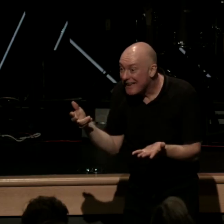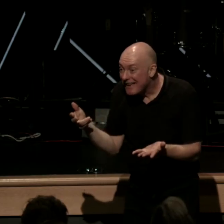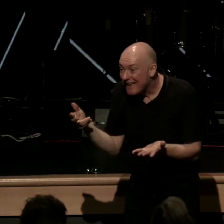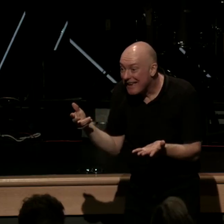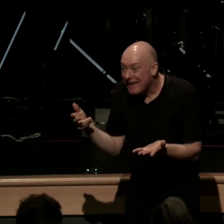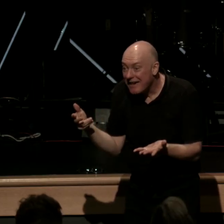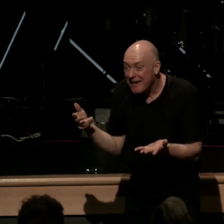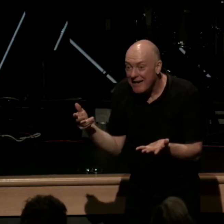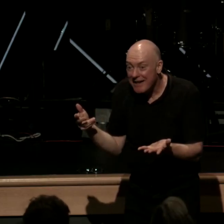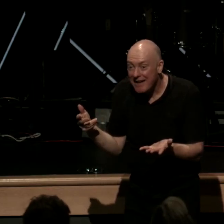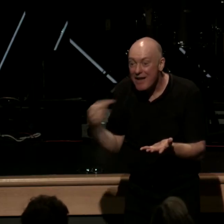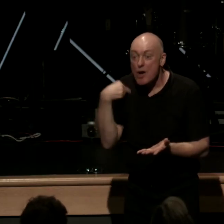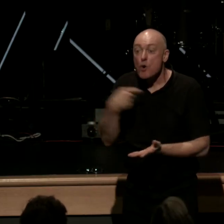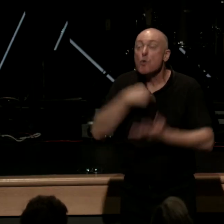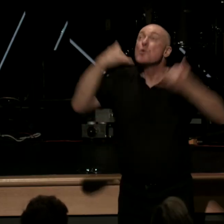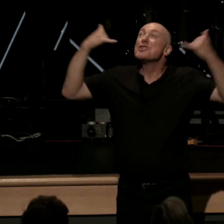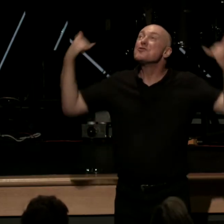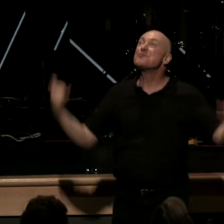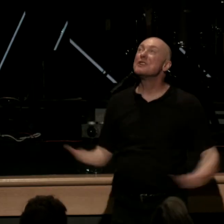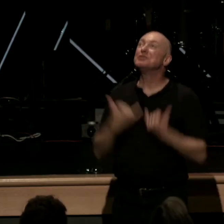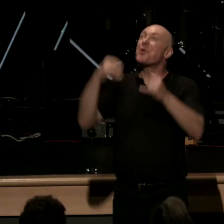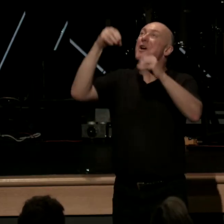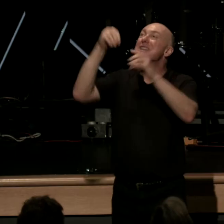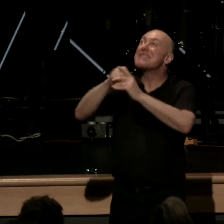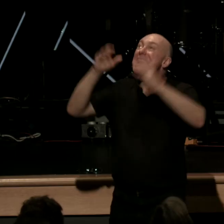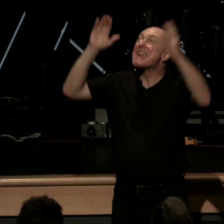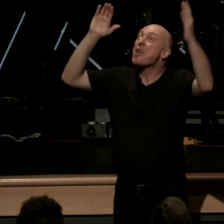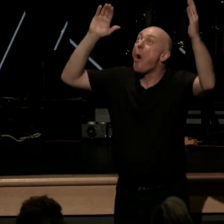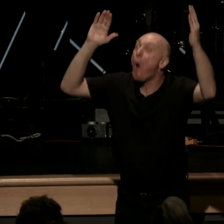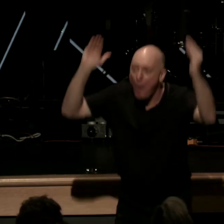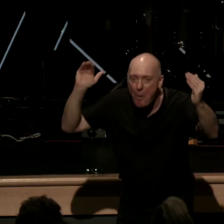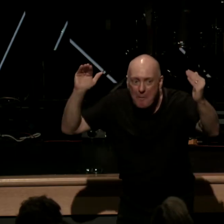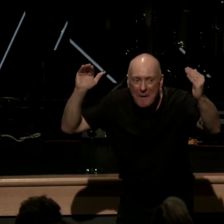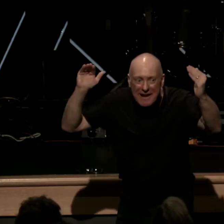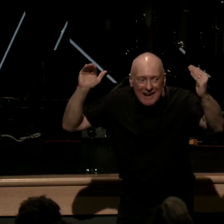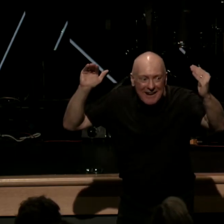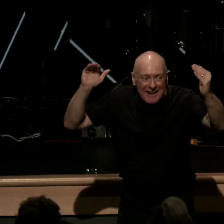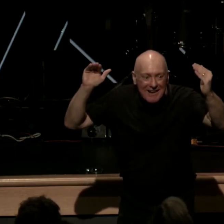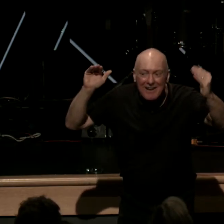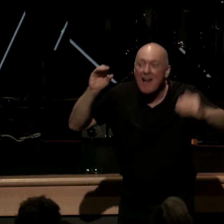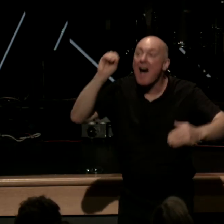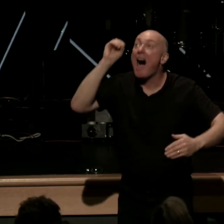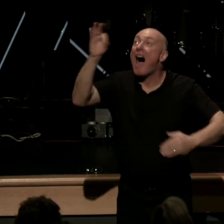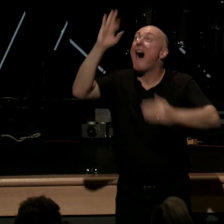and we rejoice in hope notice of the glory of God